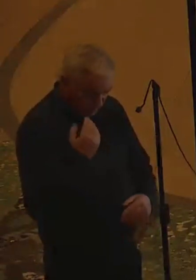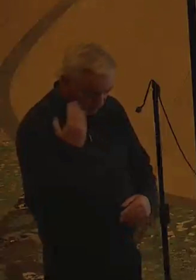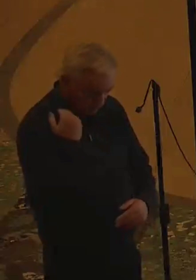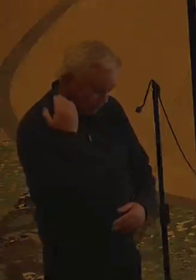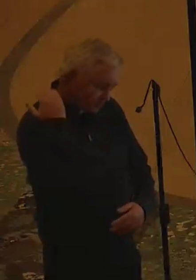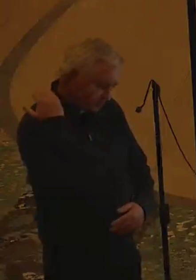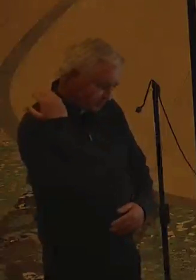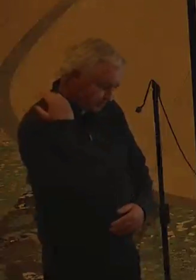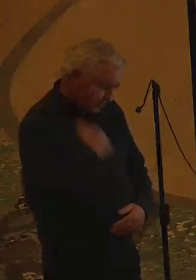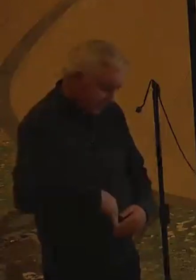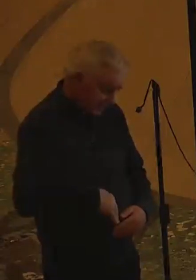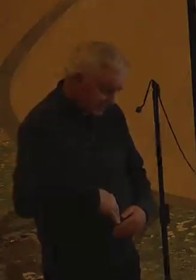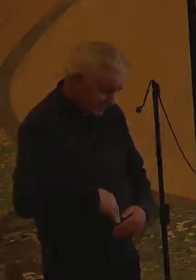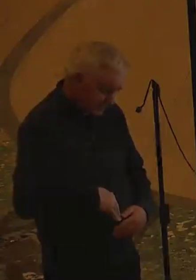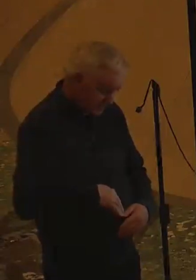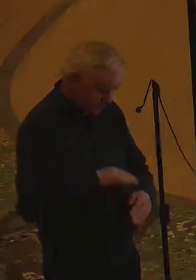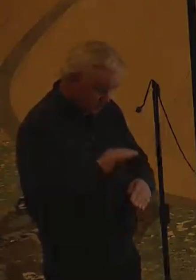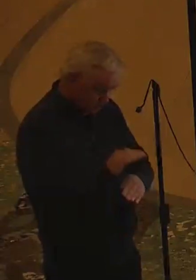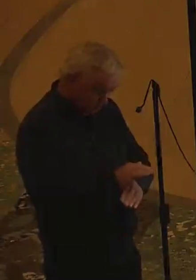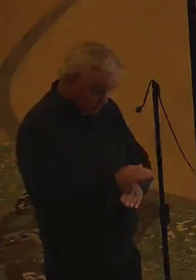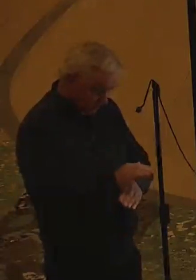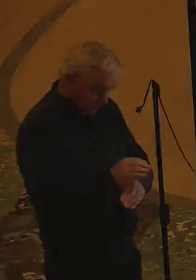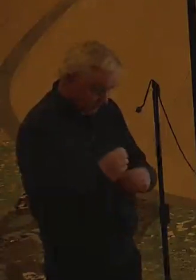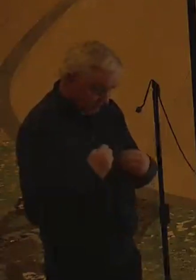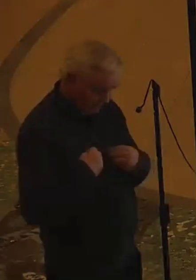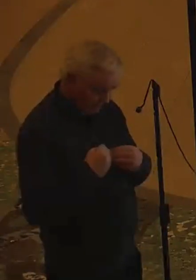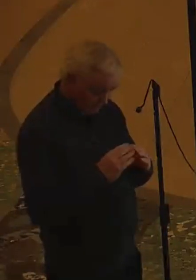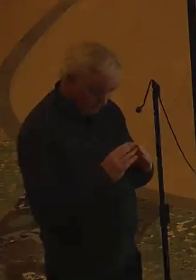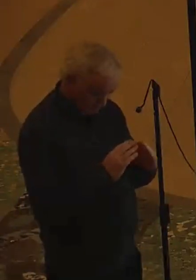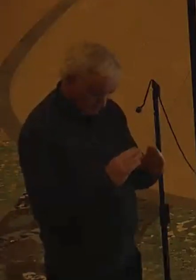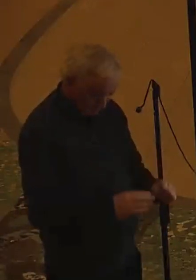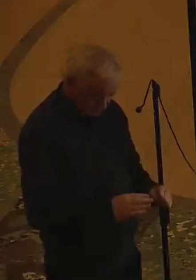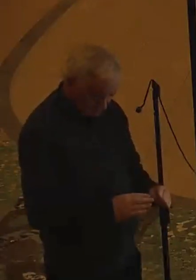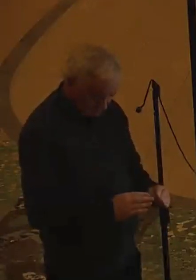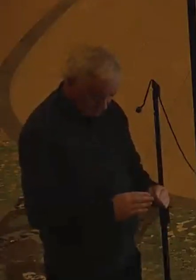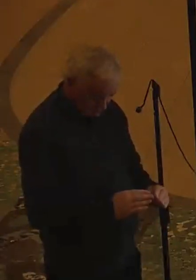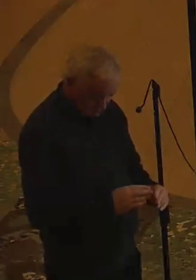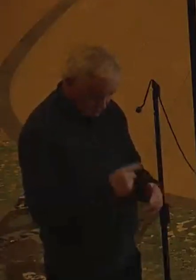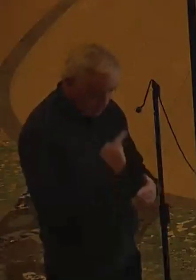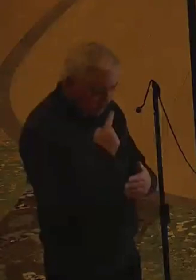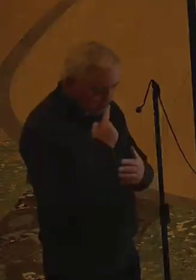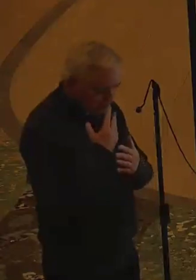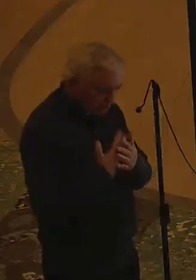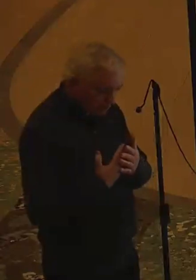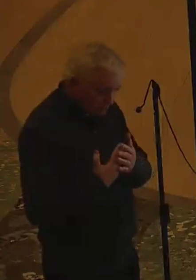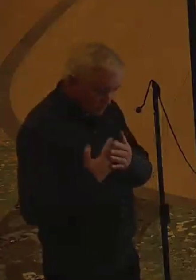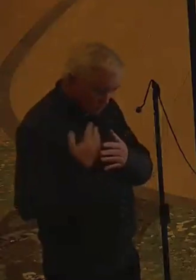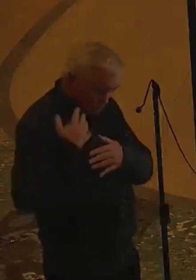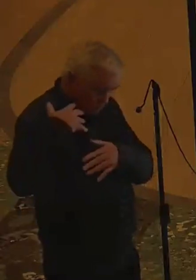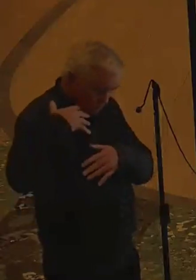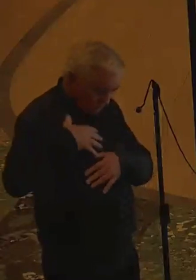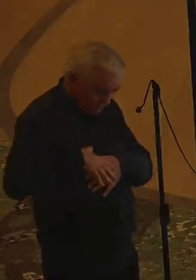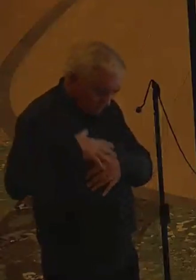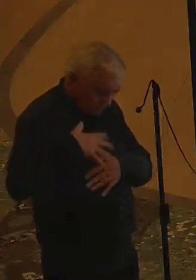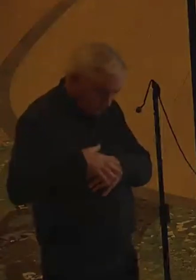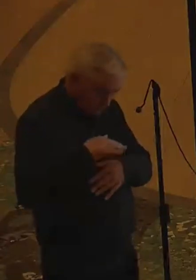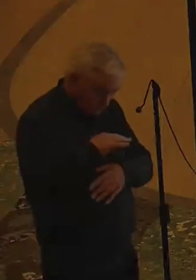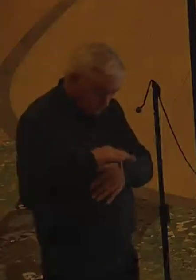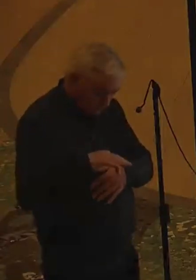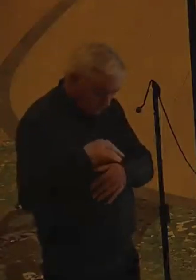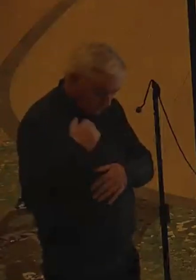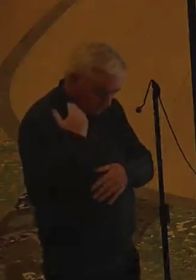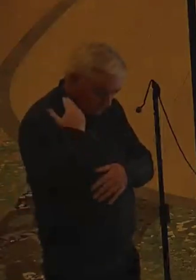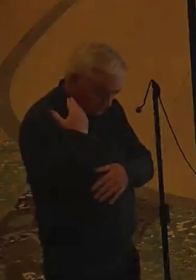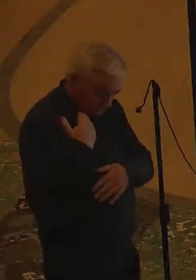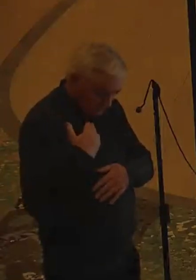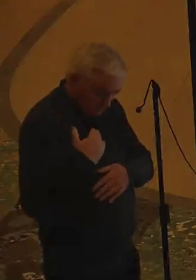man was beheaded outside his own house. Blood was flowing